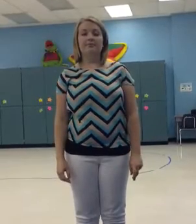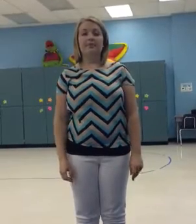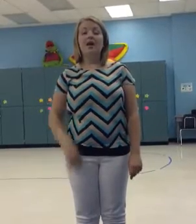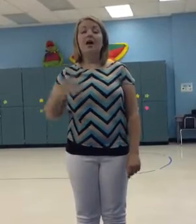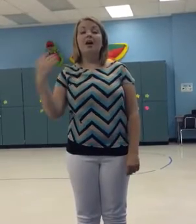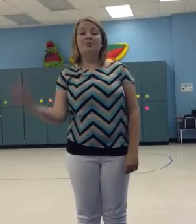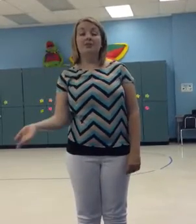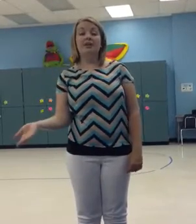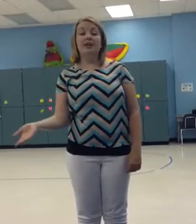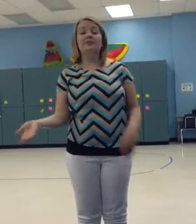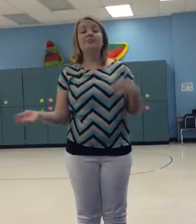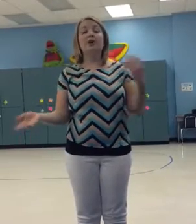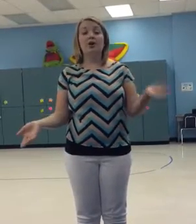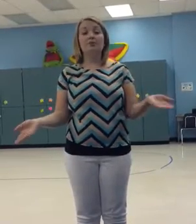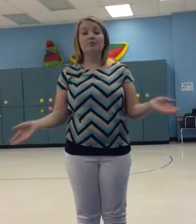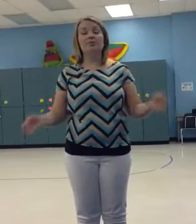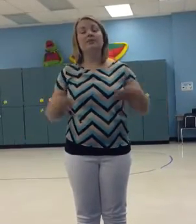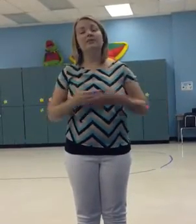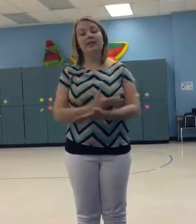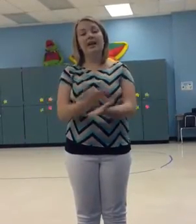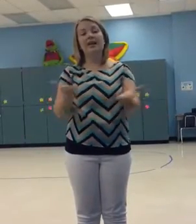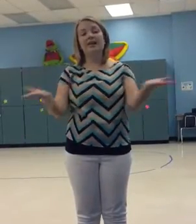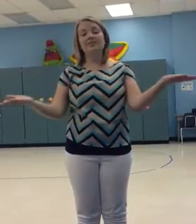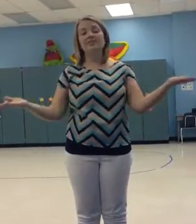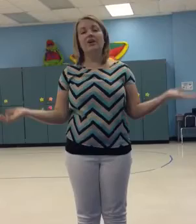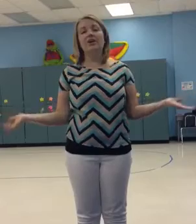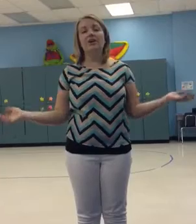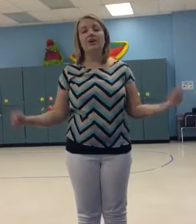Our dreams, our hopes will get us far